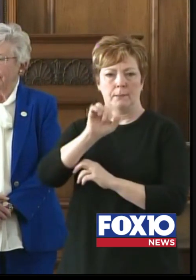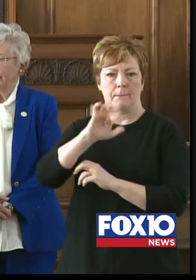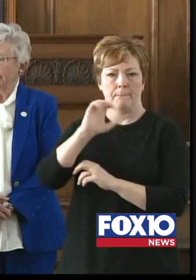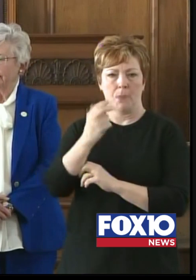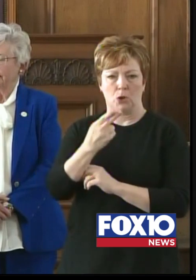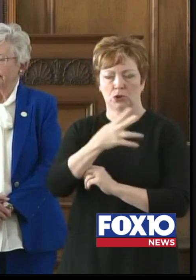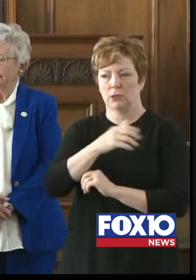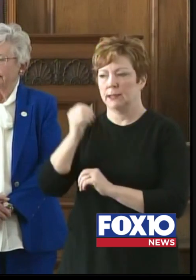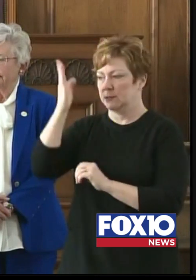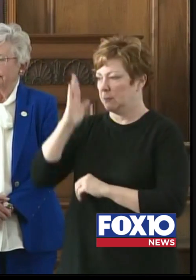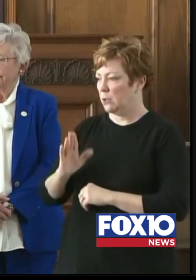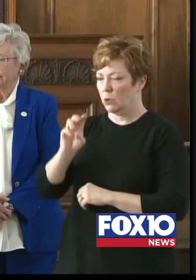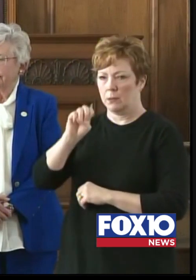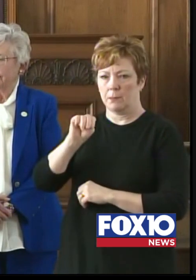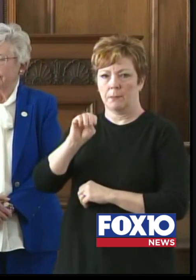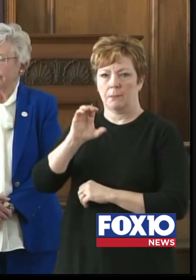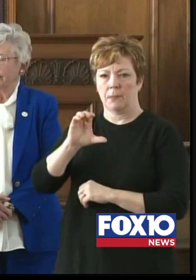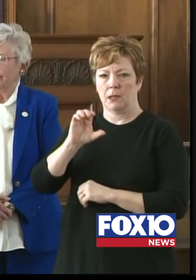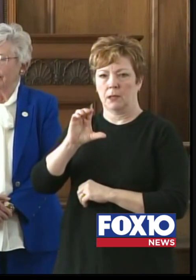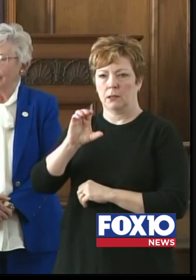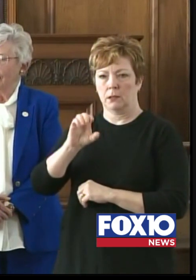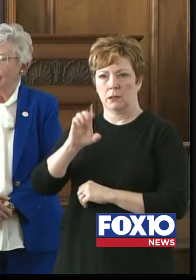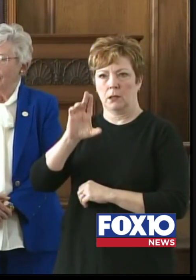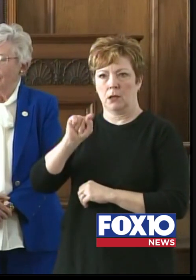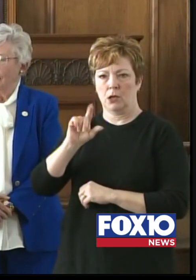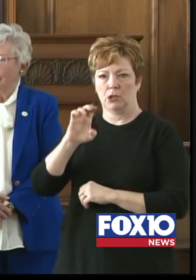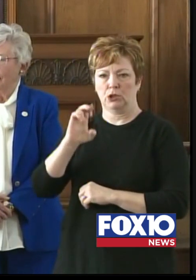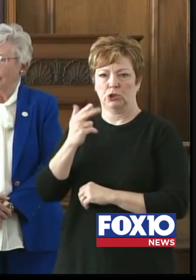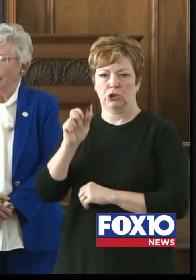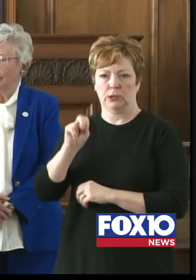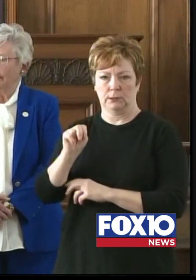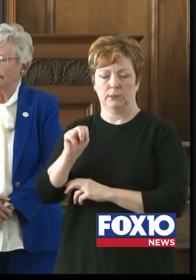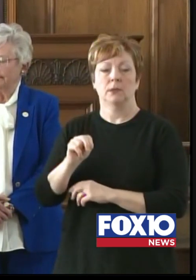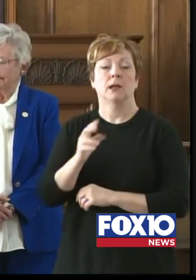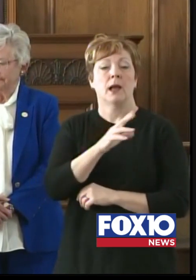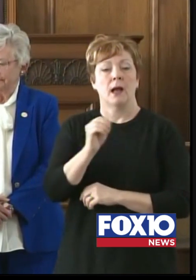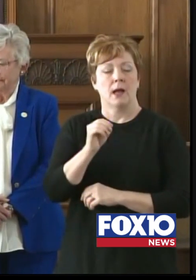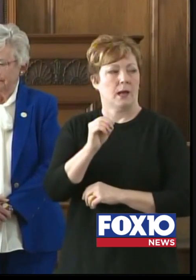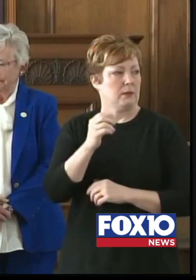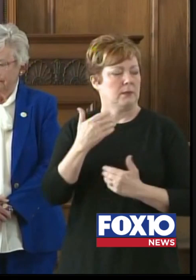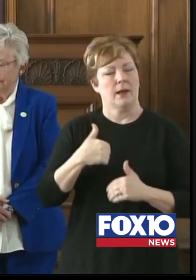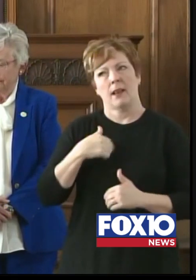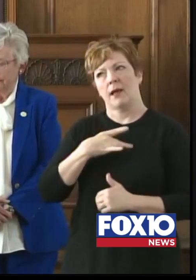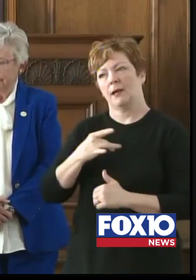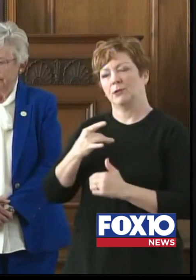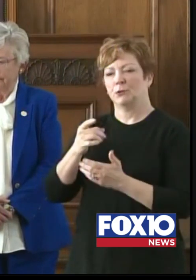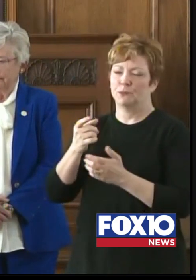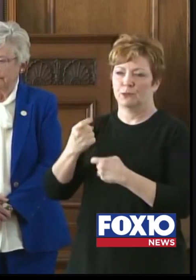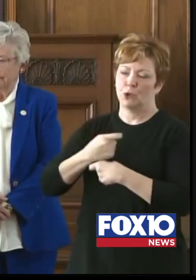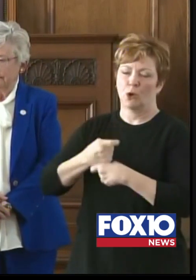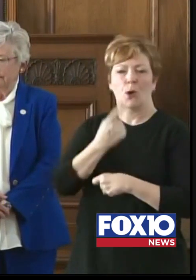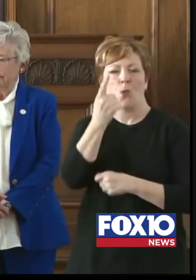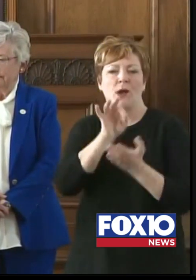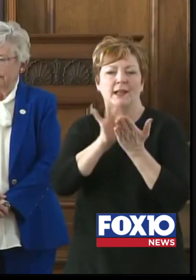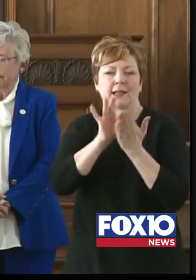McCutcheon, all very accomplished people, and as I like to joke, we had one accountant, which is me.